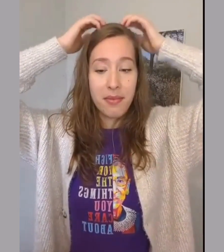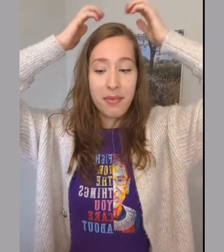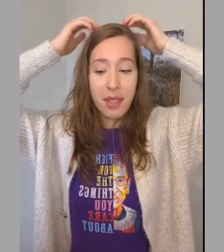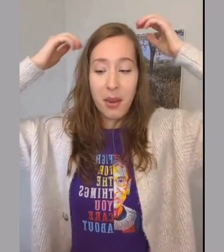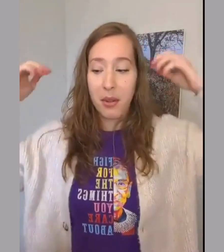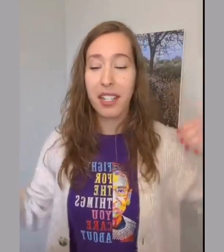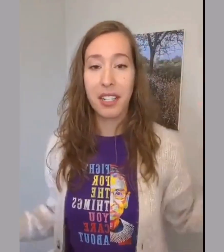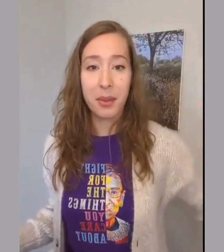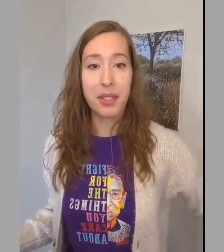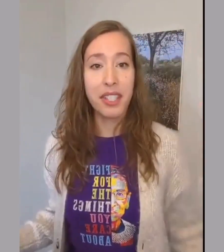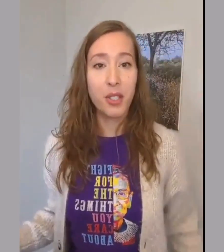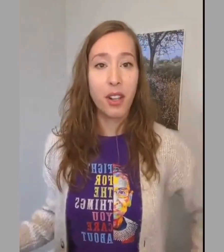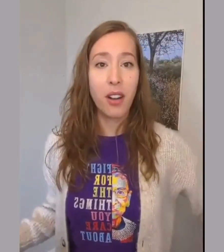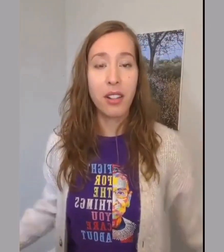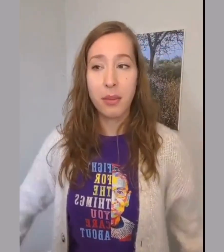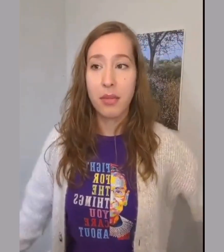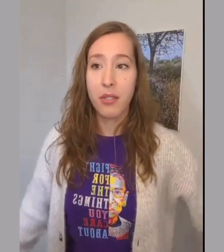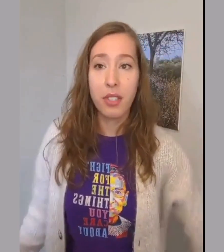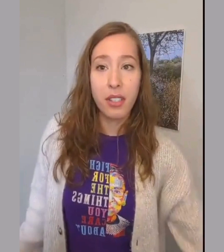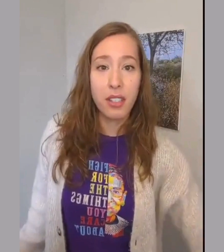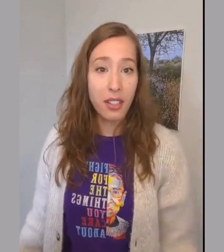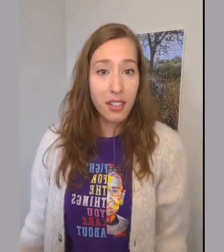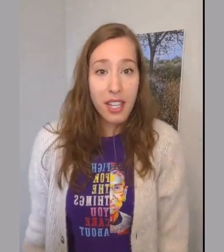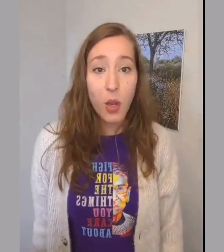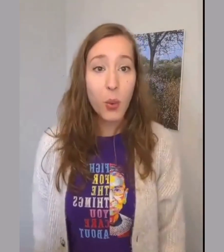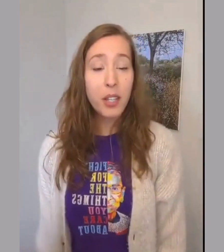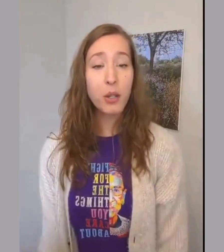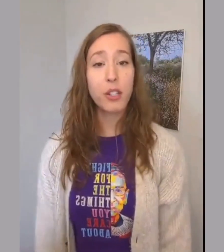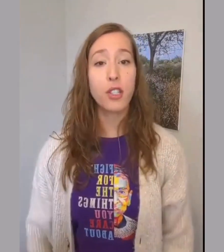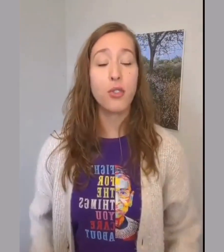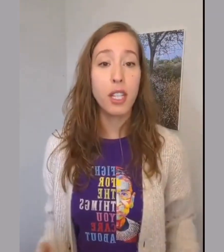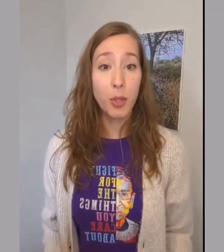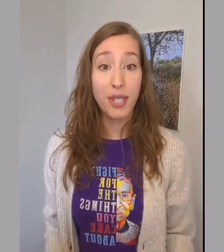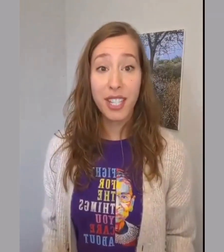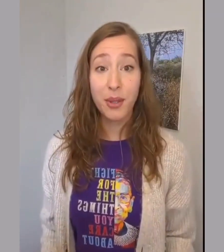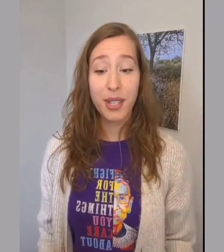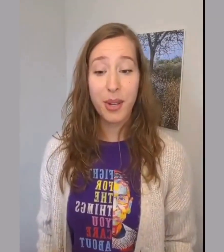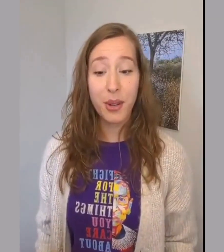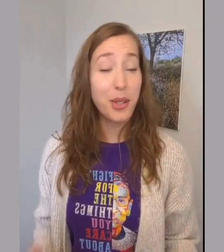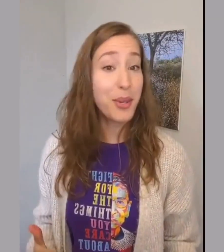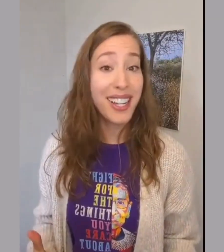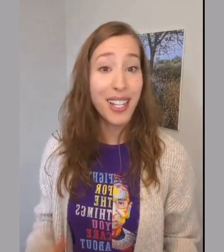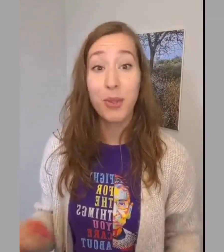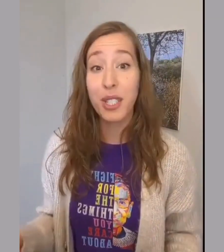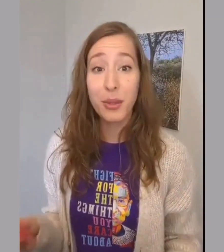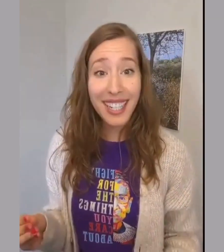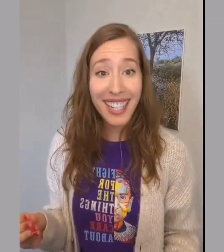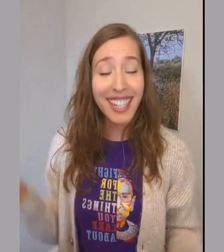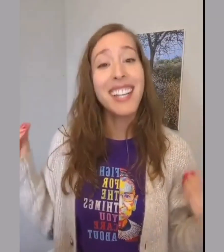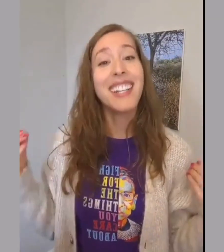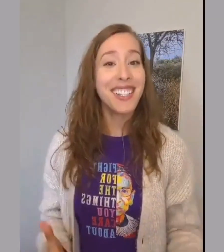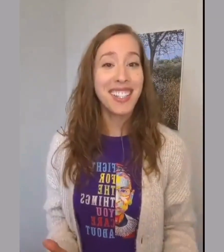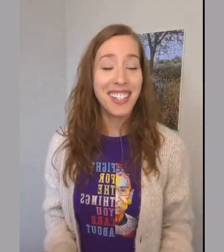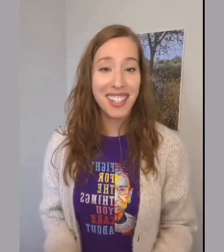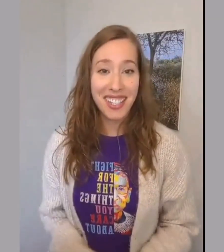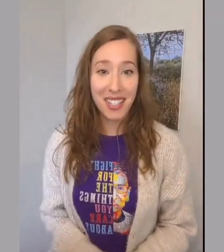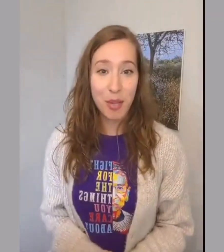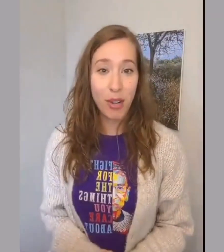All right, release your arms. If you need to take a wiggle or a stretch, please do so. Otherwise, when you're ready, let's take a nice, easy breath.